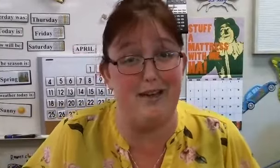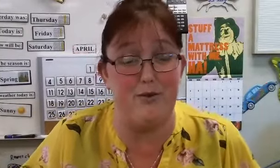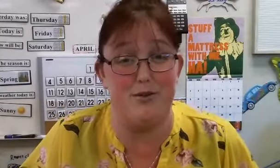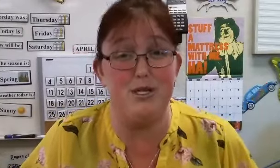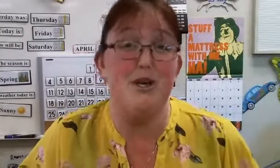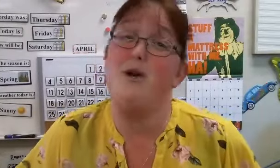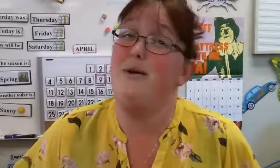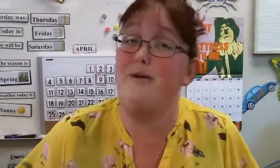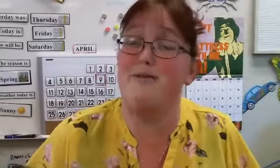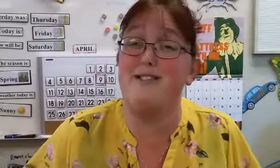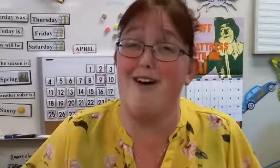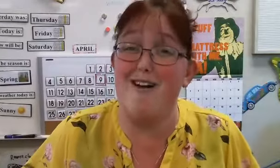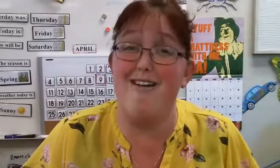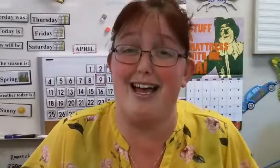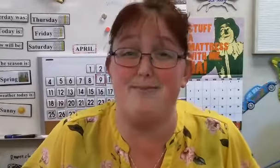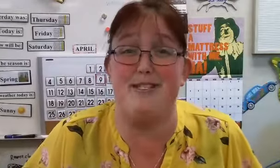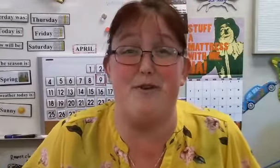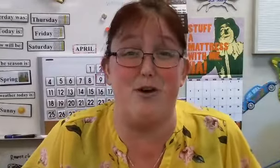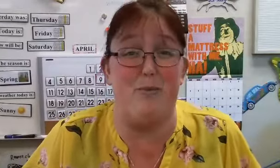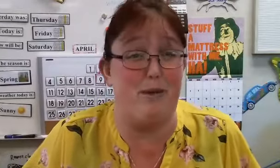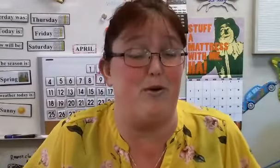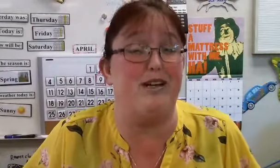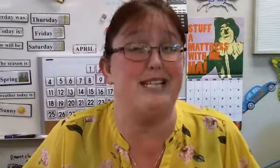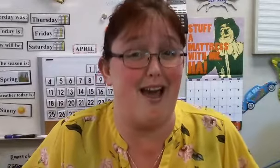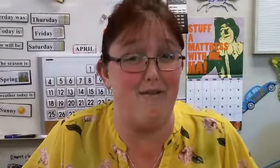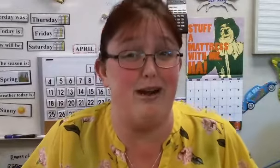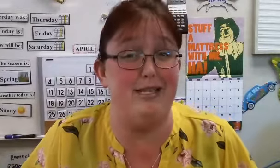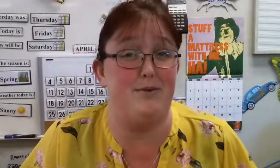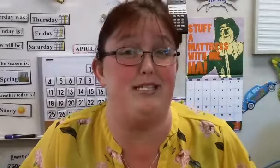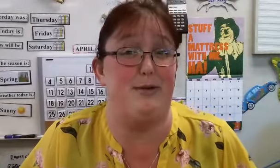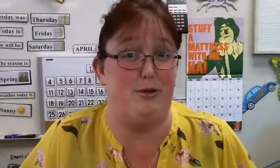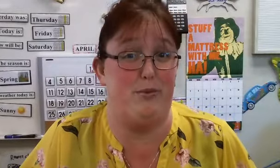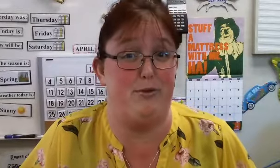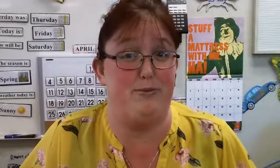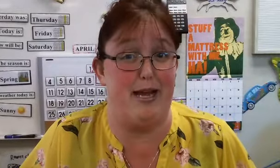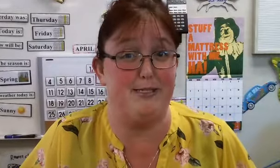levels. We need to respect all aspects of all people because everyone has the right to be treated with respect.